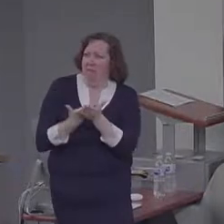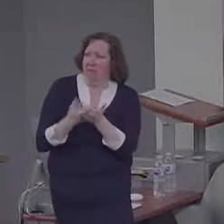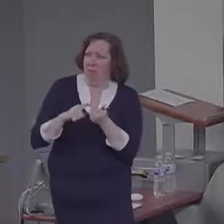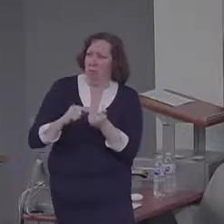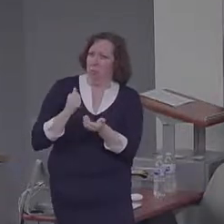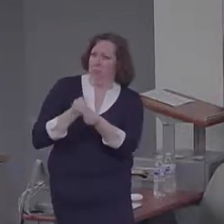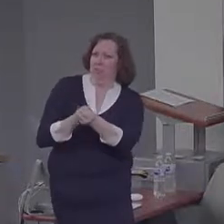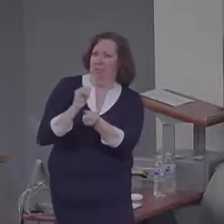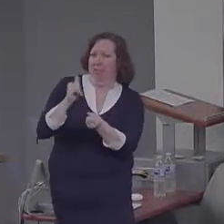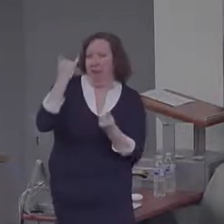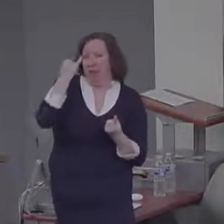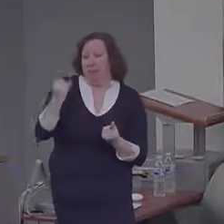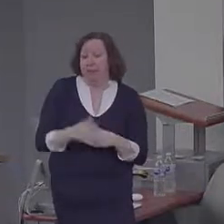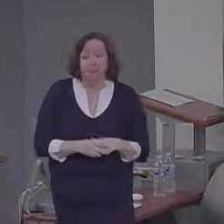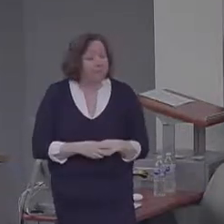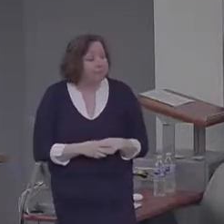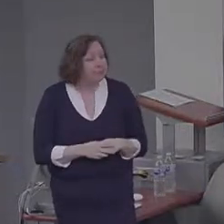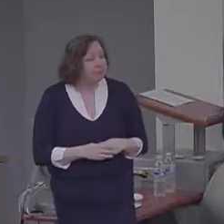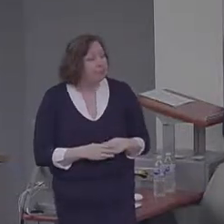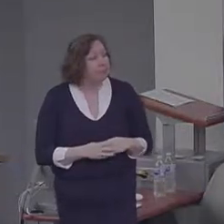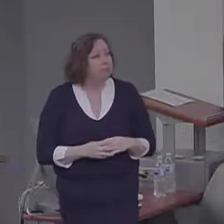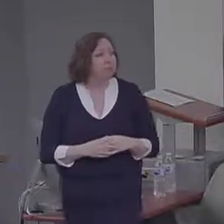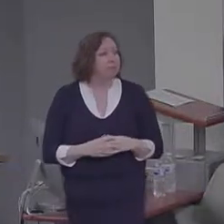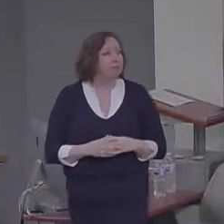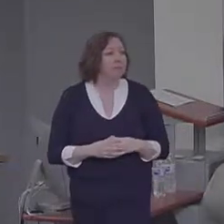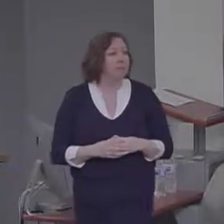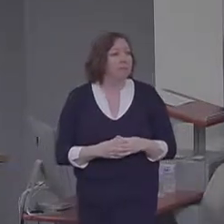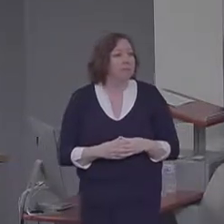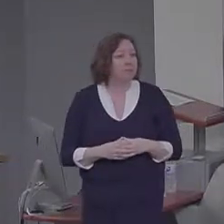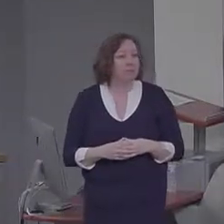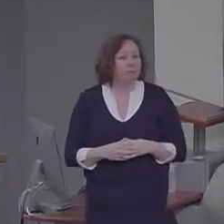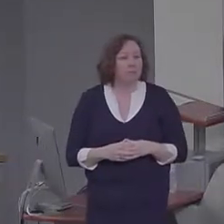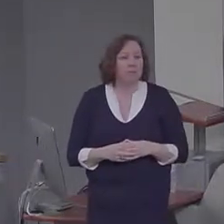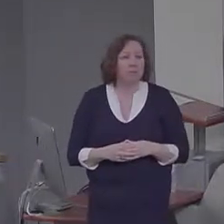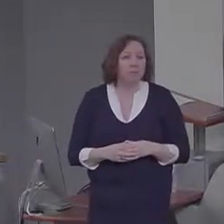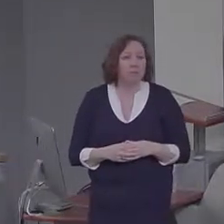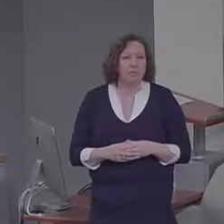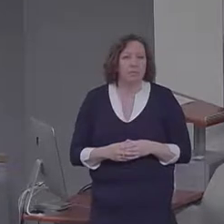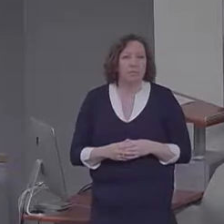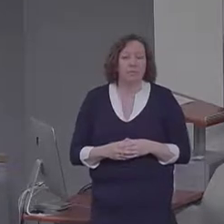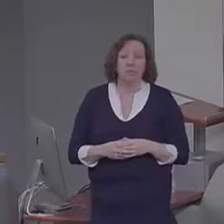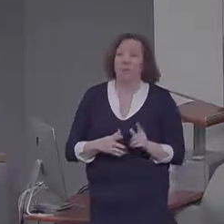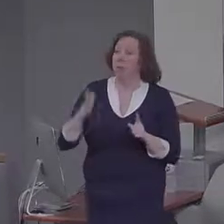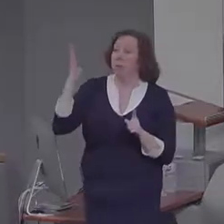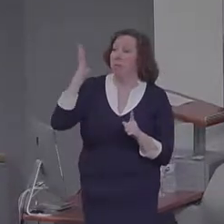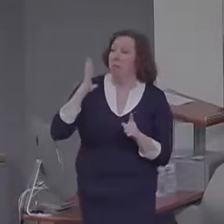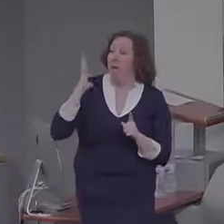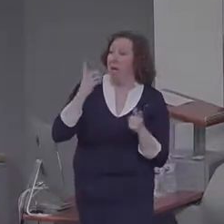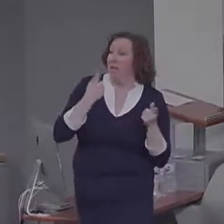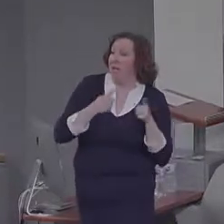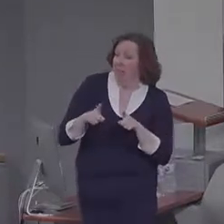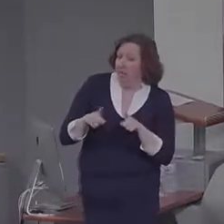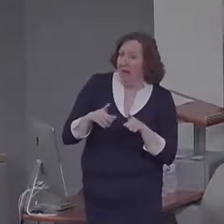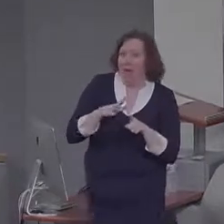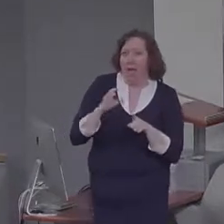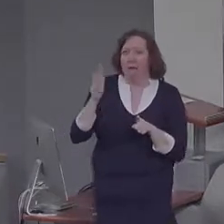Okay. Now, these similarities between past and future events certainly at least imply a role for